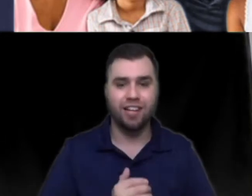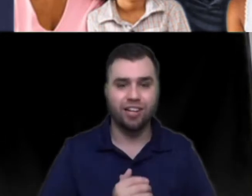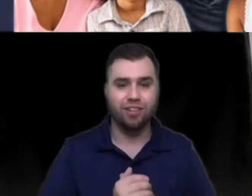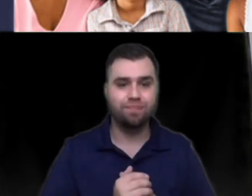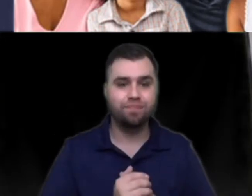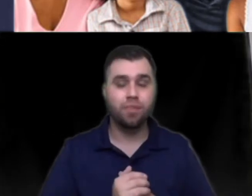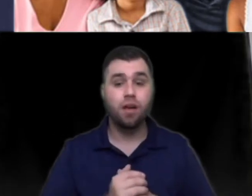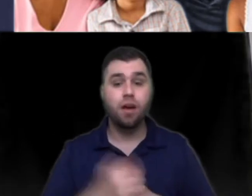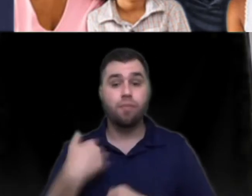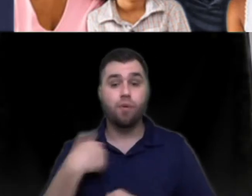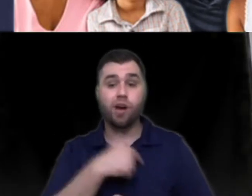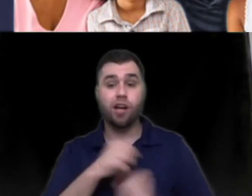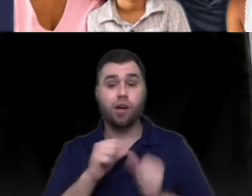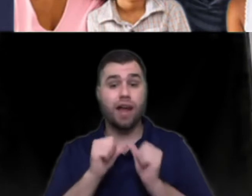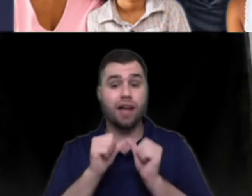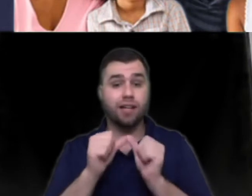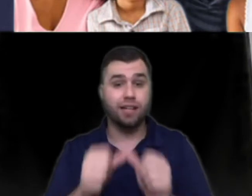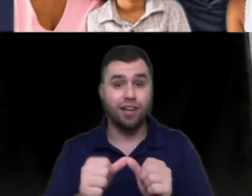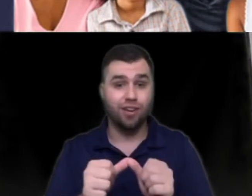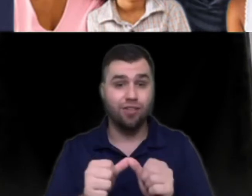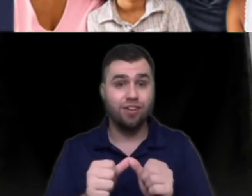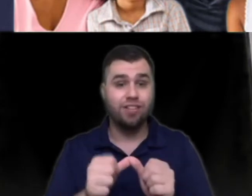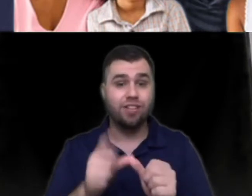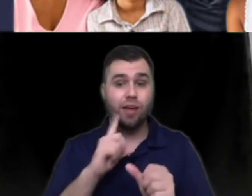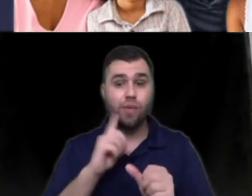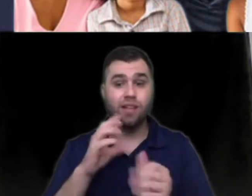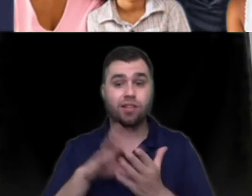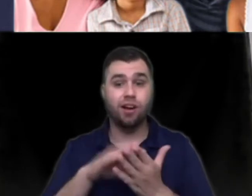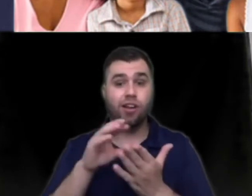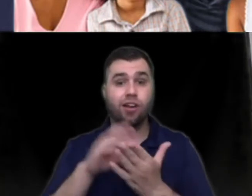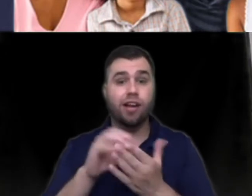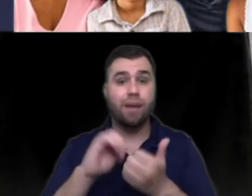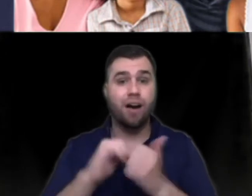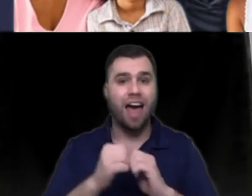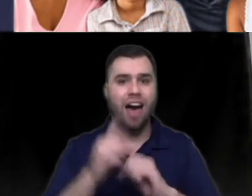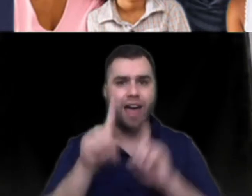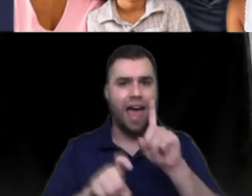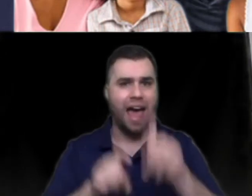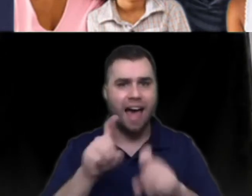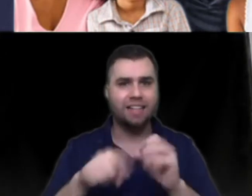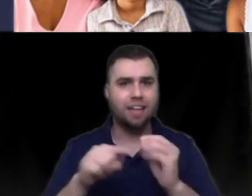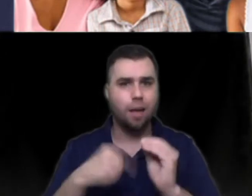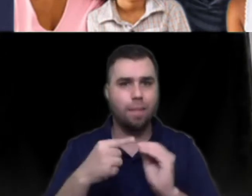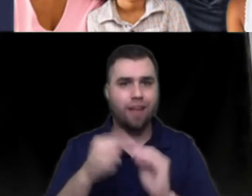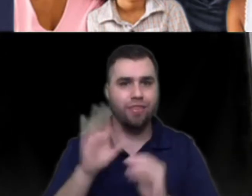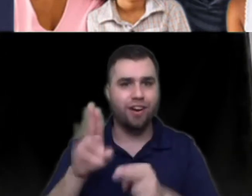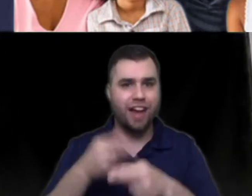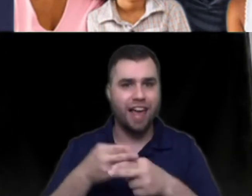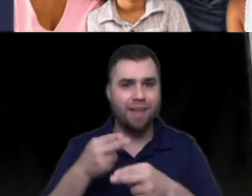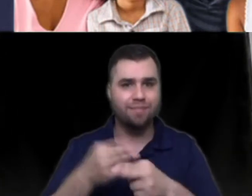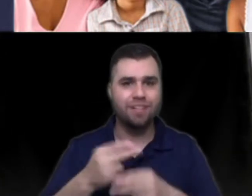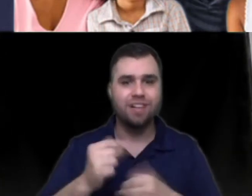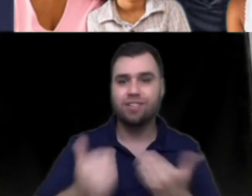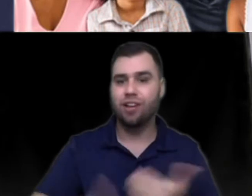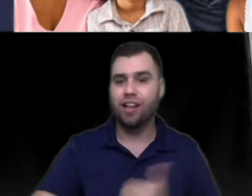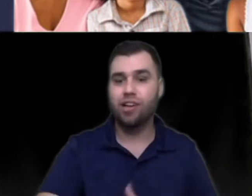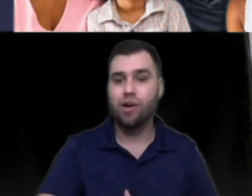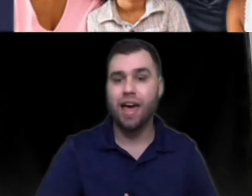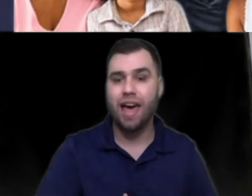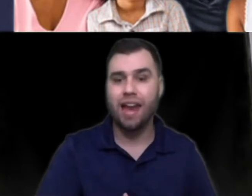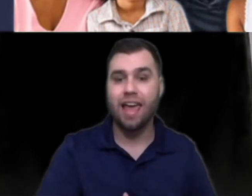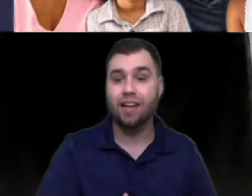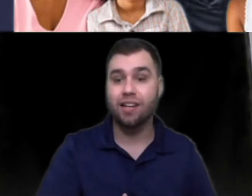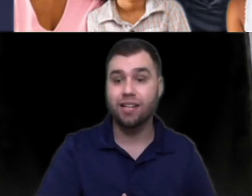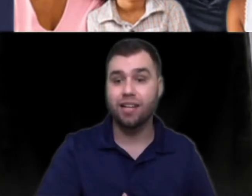continue but we're going to go ahead and continue so that we can start learning about how to ask about their name so let's go